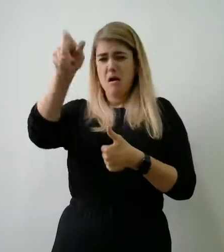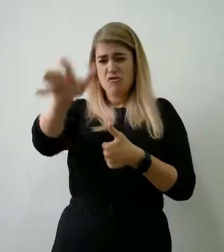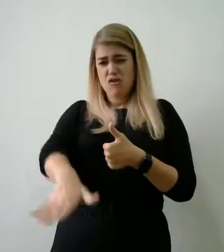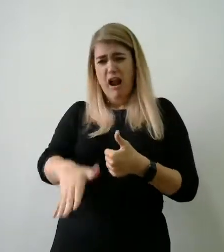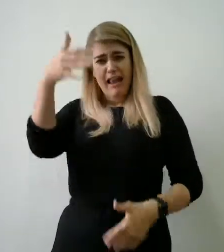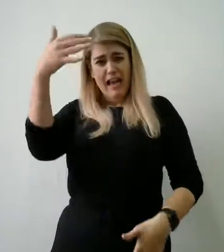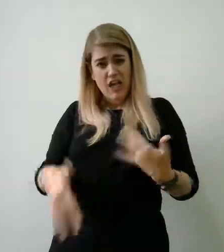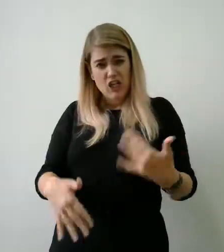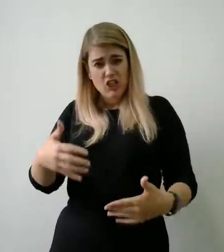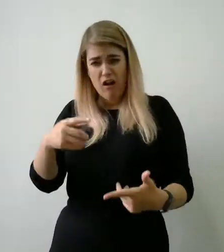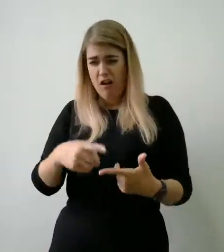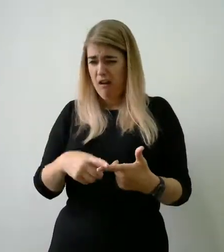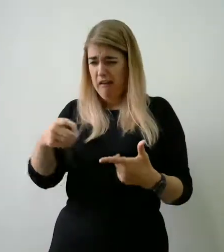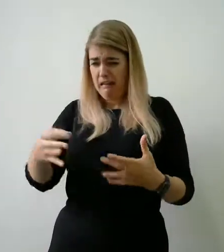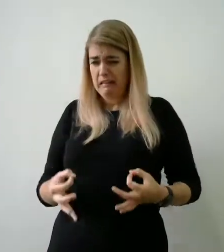delay in hospital presentation